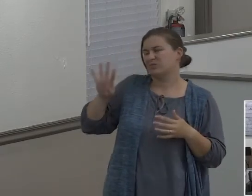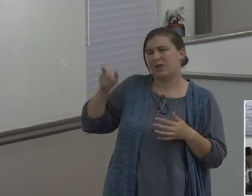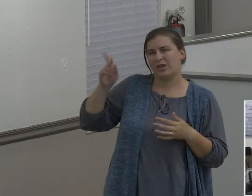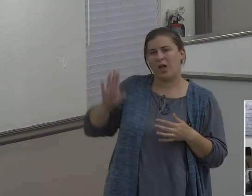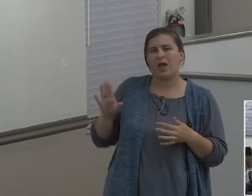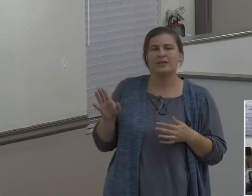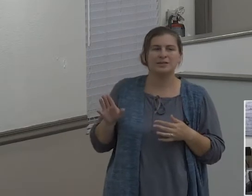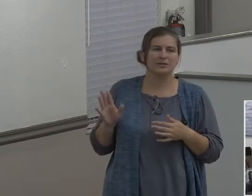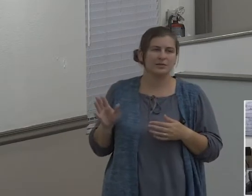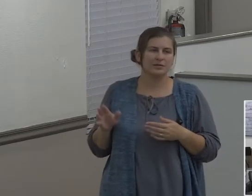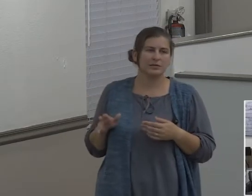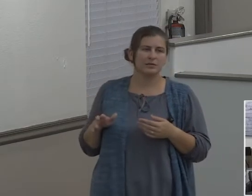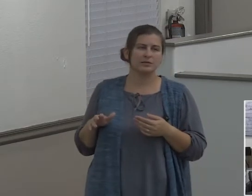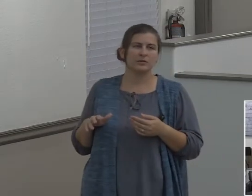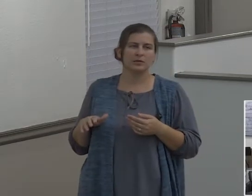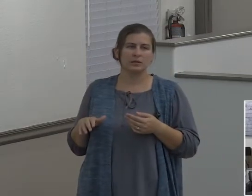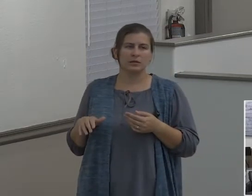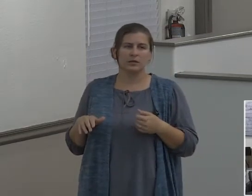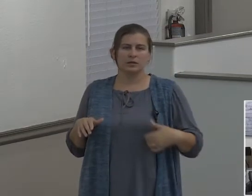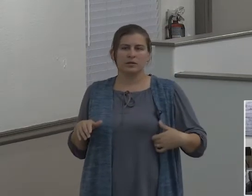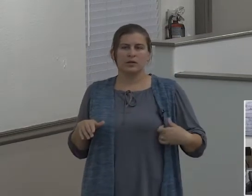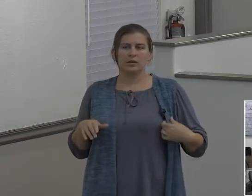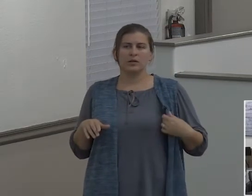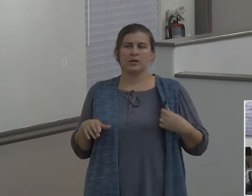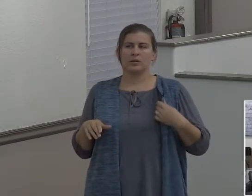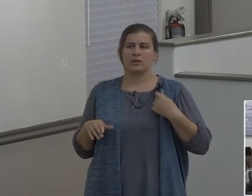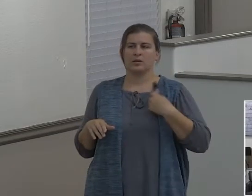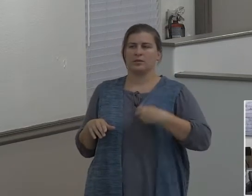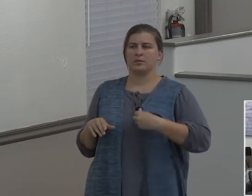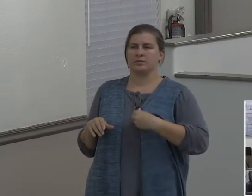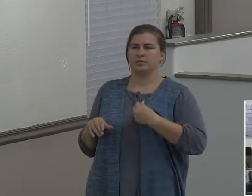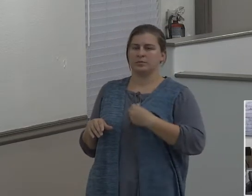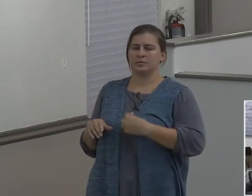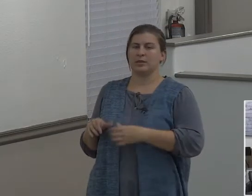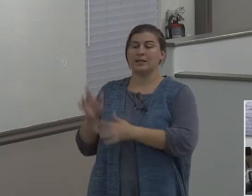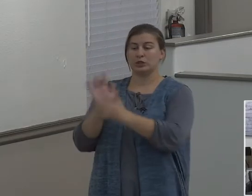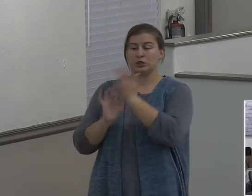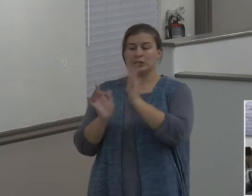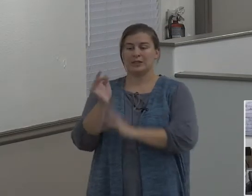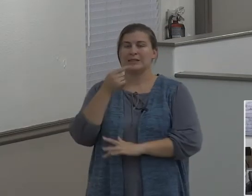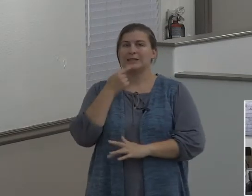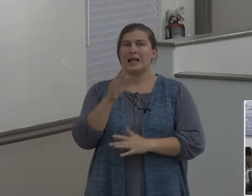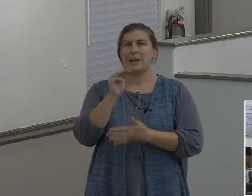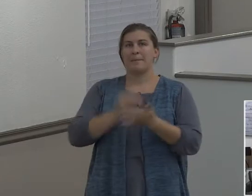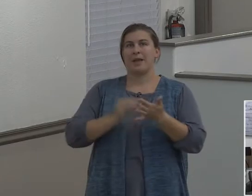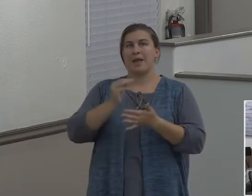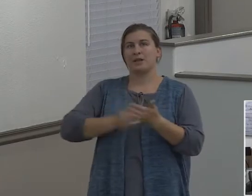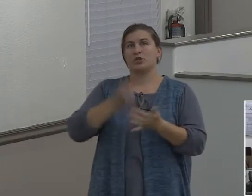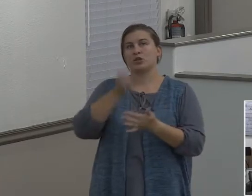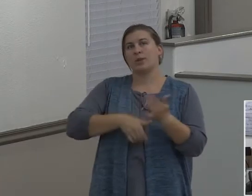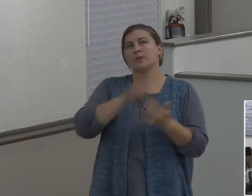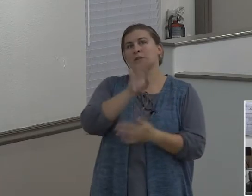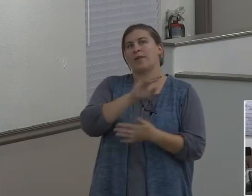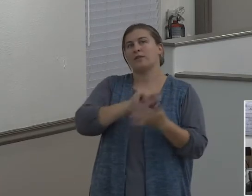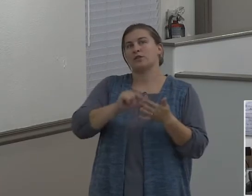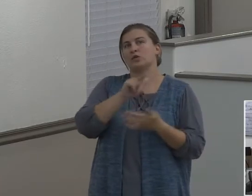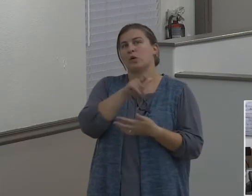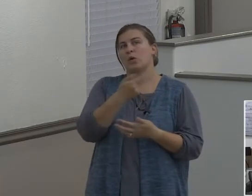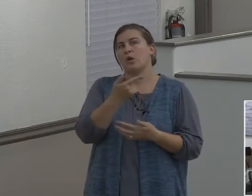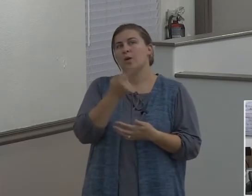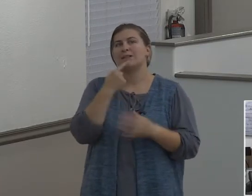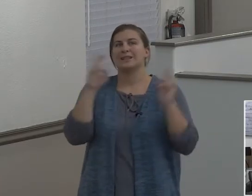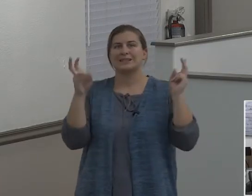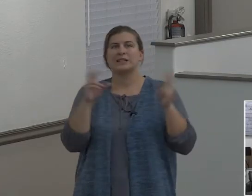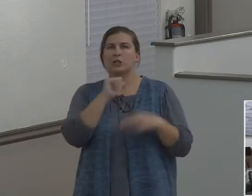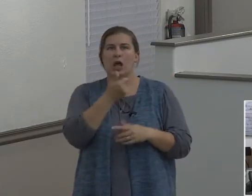not being in subjection to the true God. Jesus said in Matthew 7, 21, said, Not everyone that saith unto me, Lord, Lord, shall enter into the kingdom of